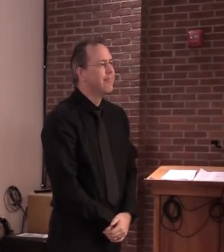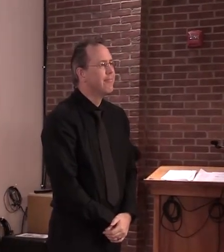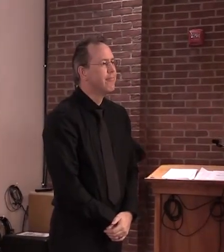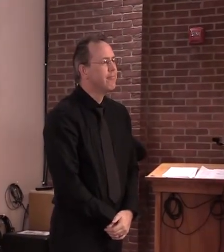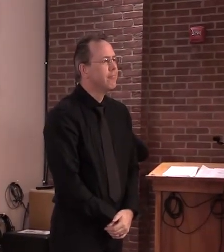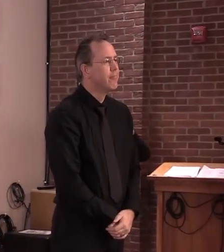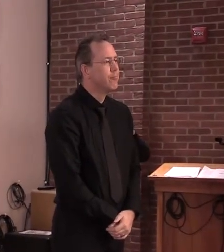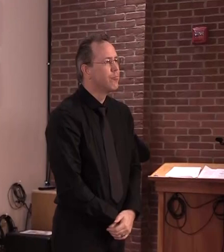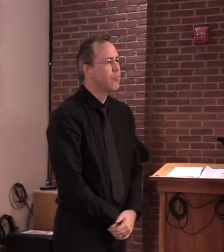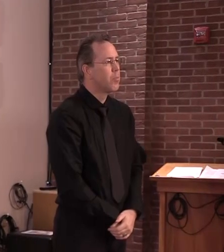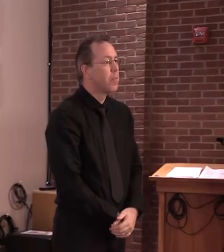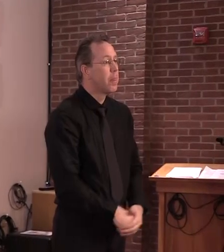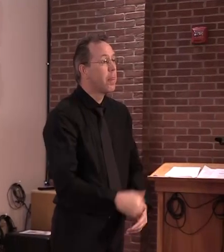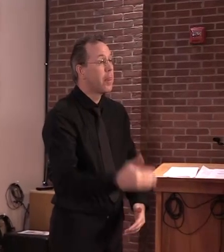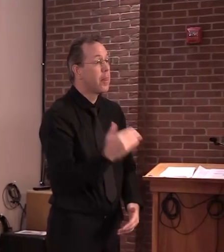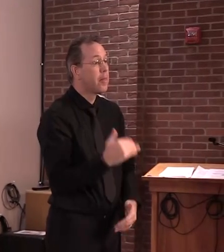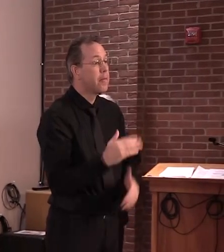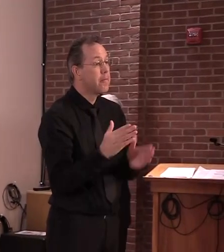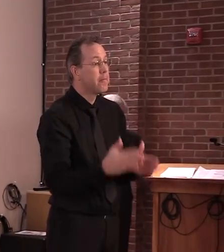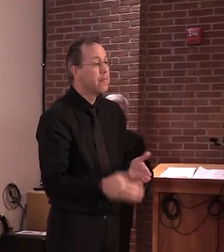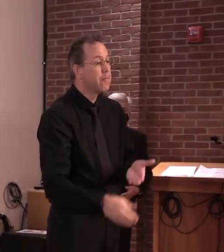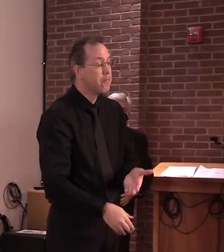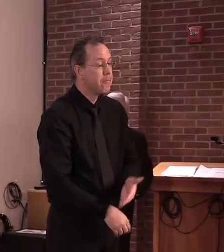All right. Liam, VPR.